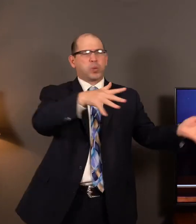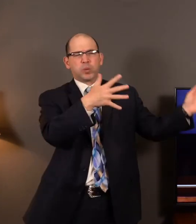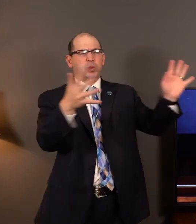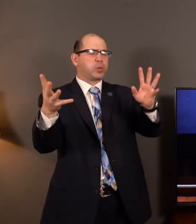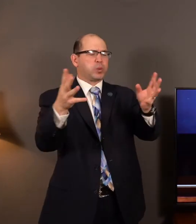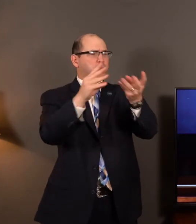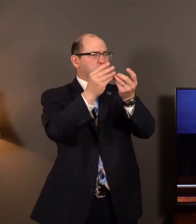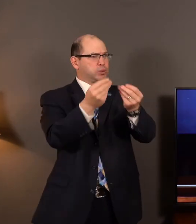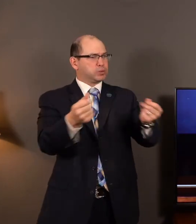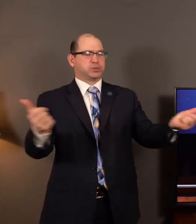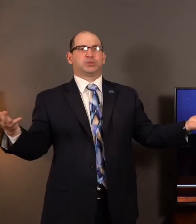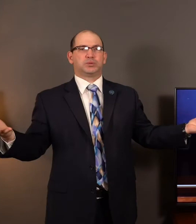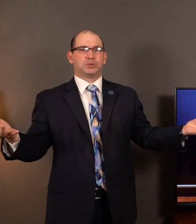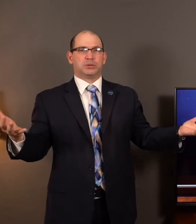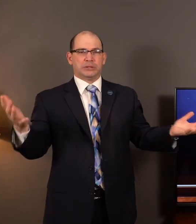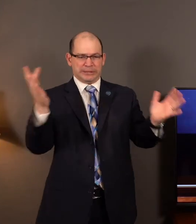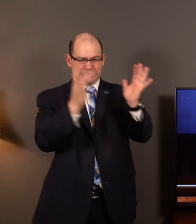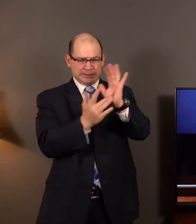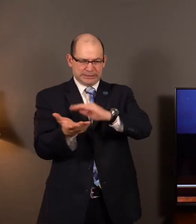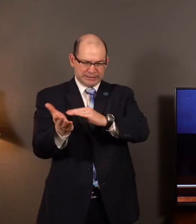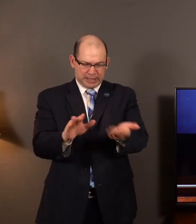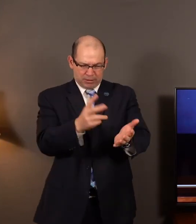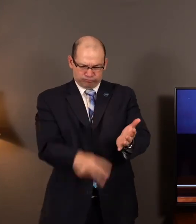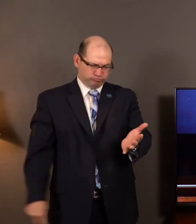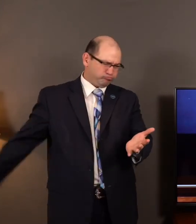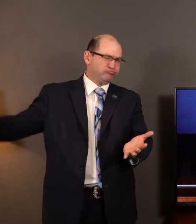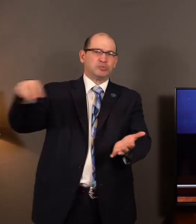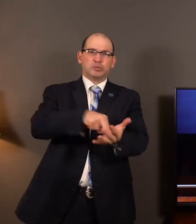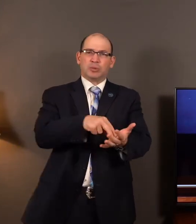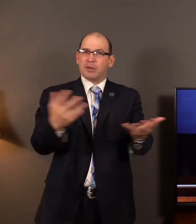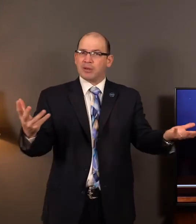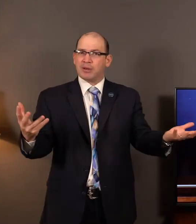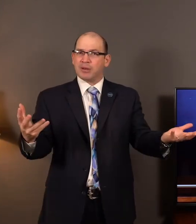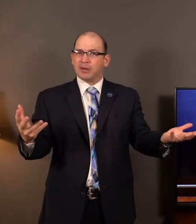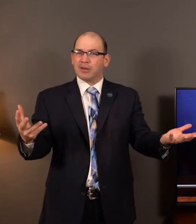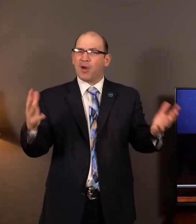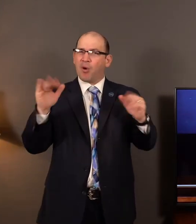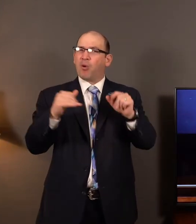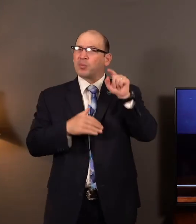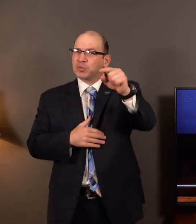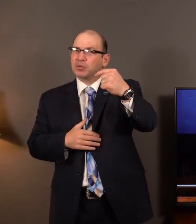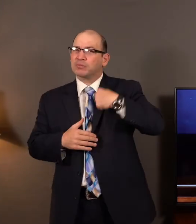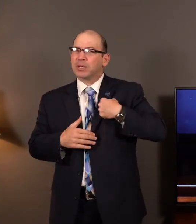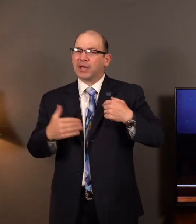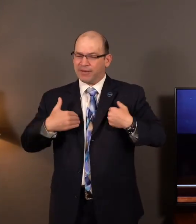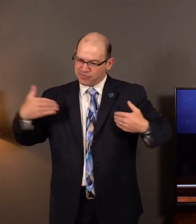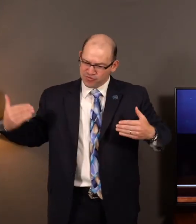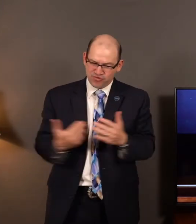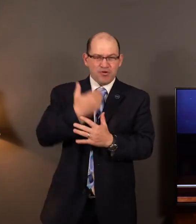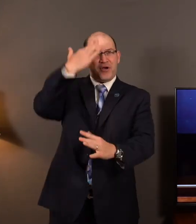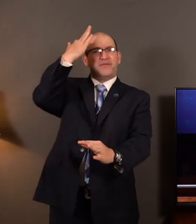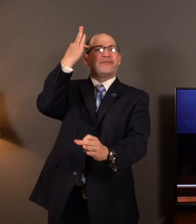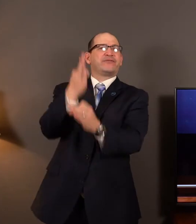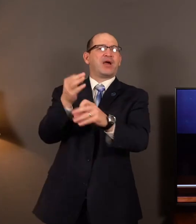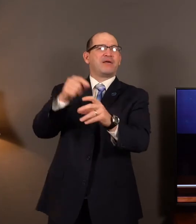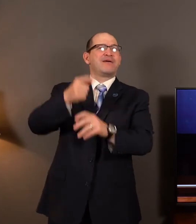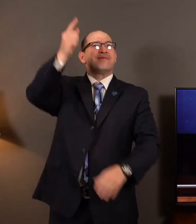the third day rose again for my victory and for your victory? May you and I tonight renew our faith in our